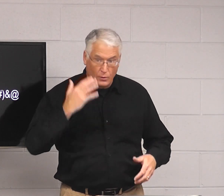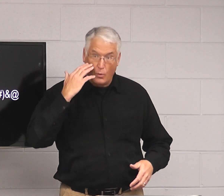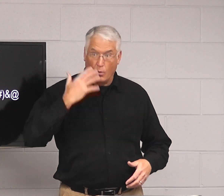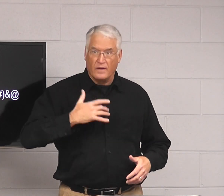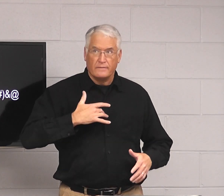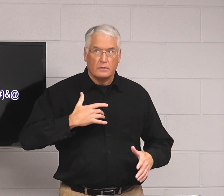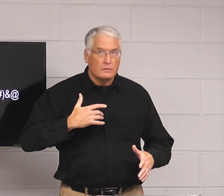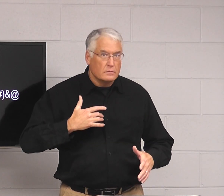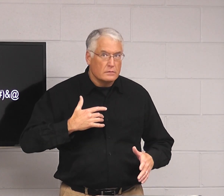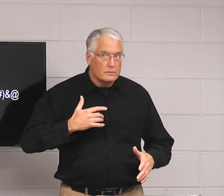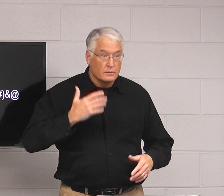awkward,